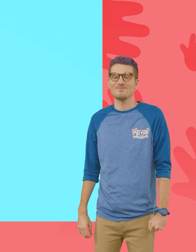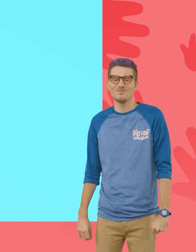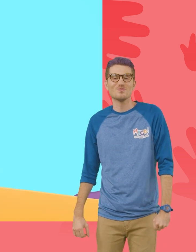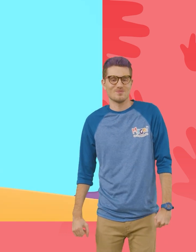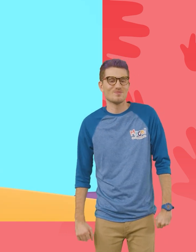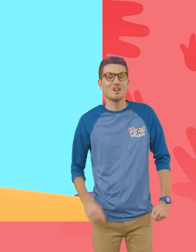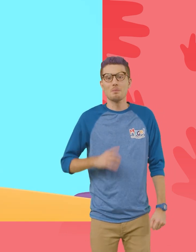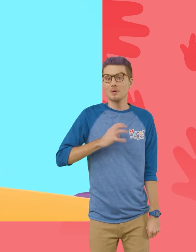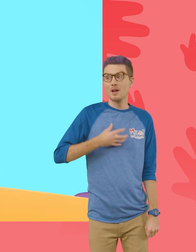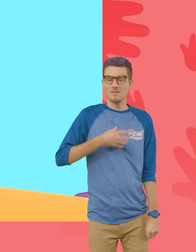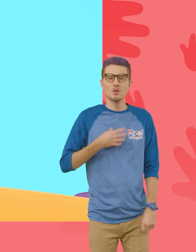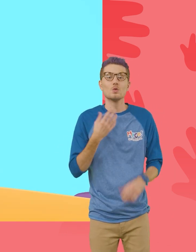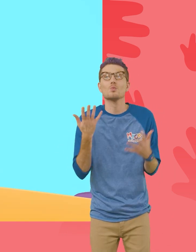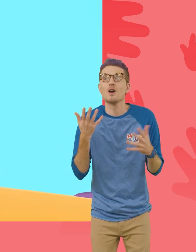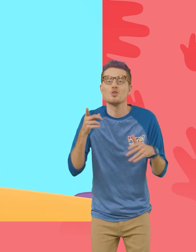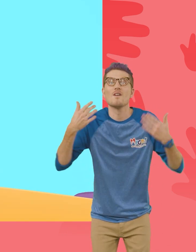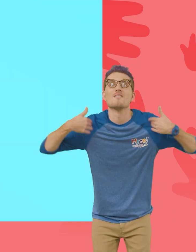Morphle, use your wings!